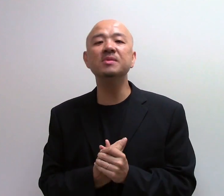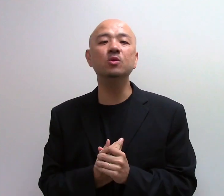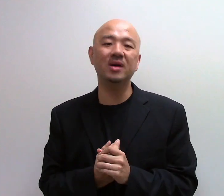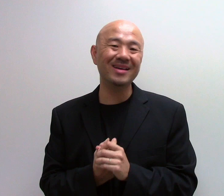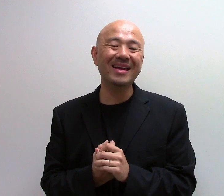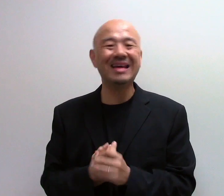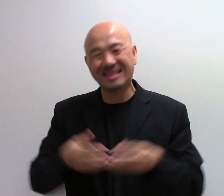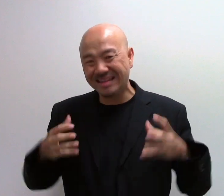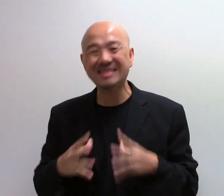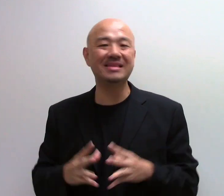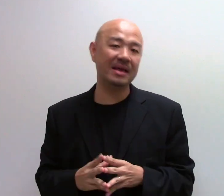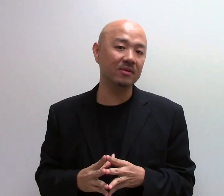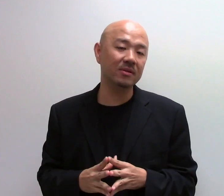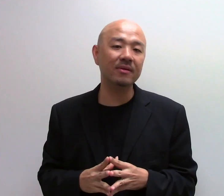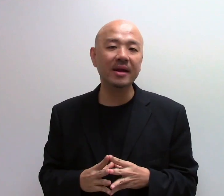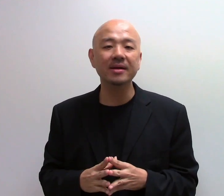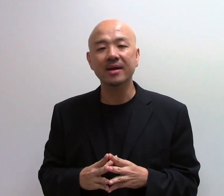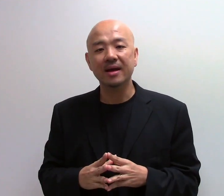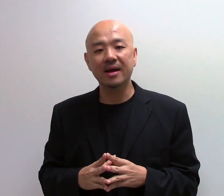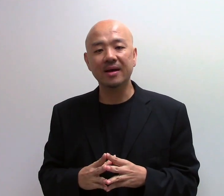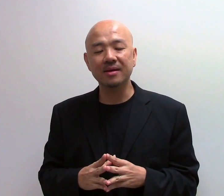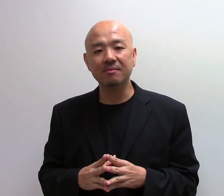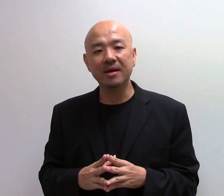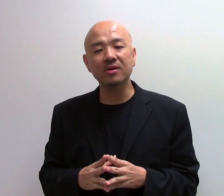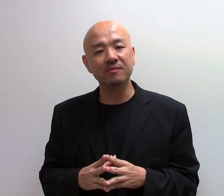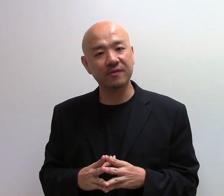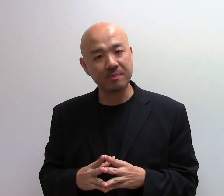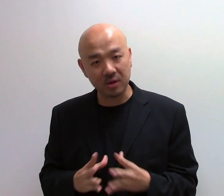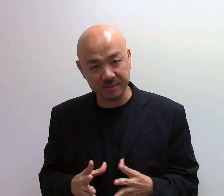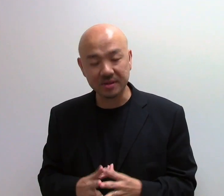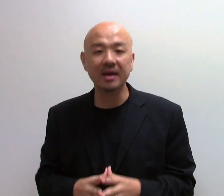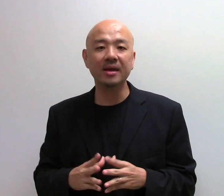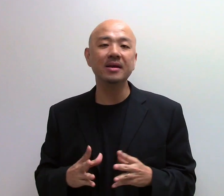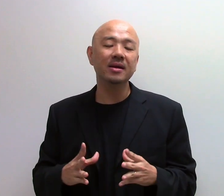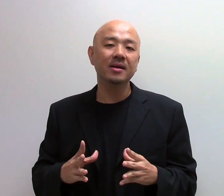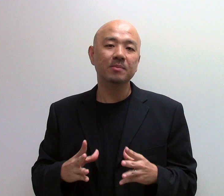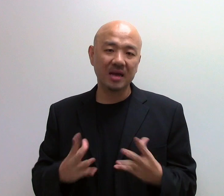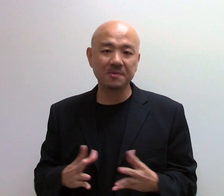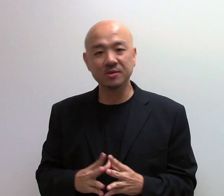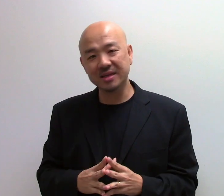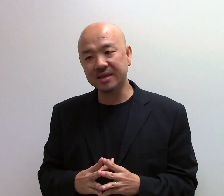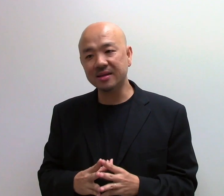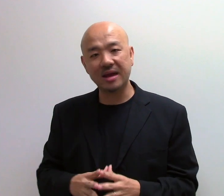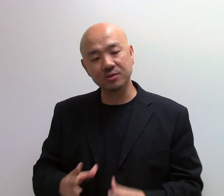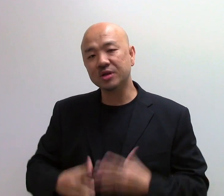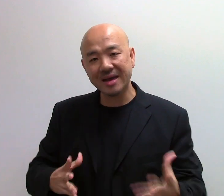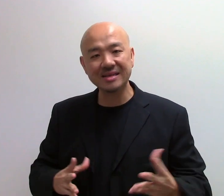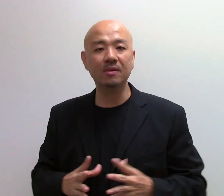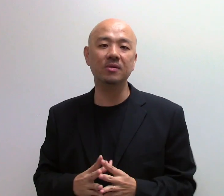minute work again at this level, alright? It might not be very possible. Perhaps you are thinking that you test out